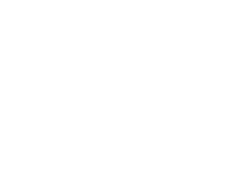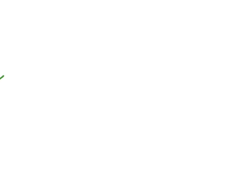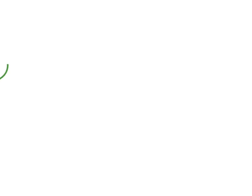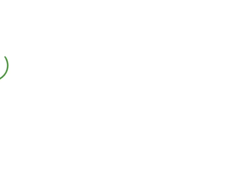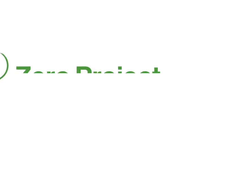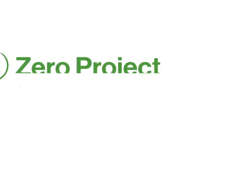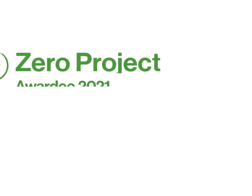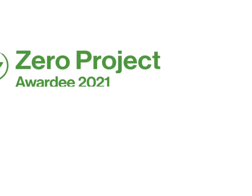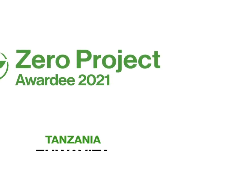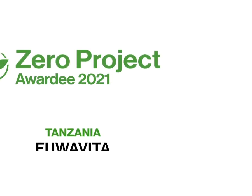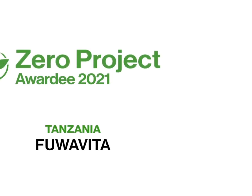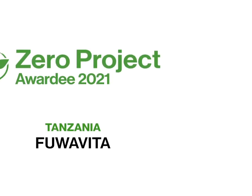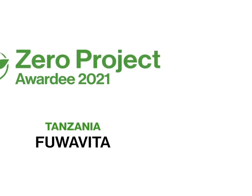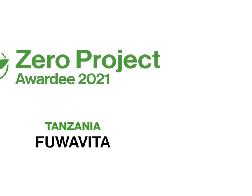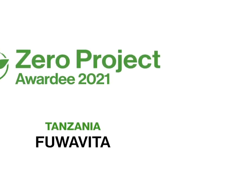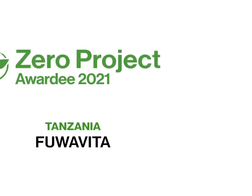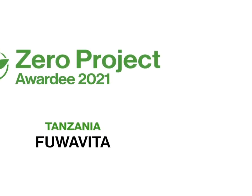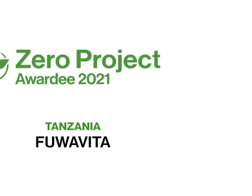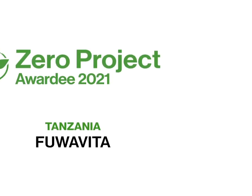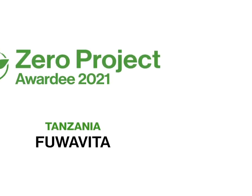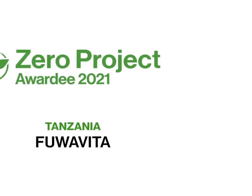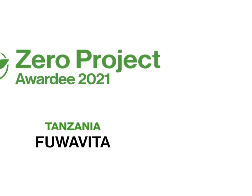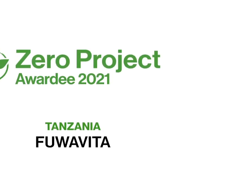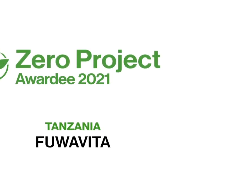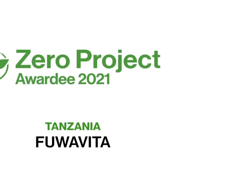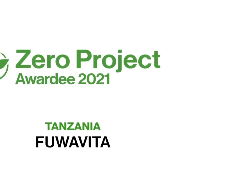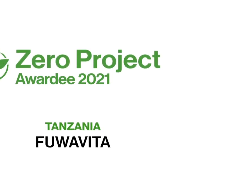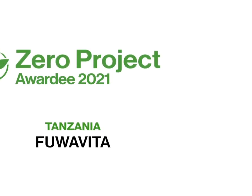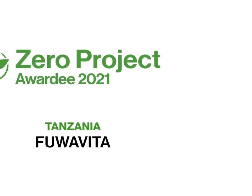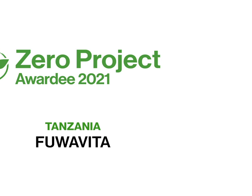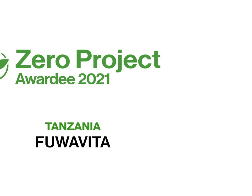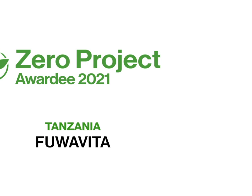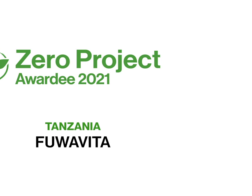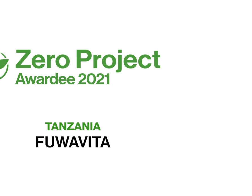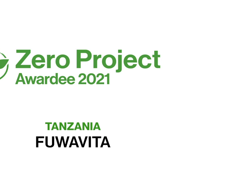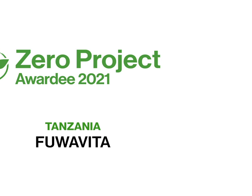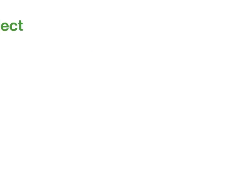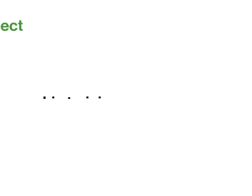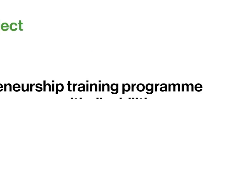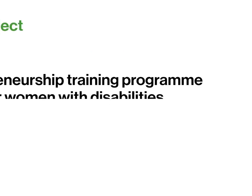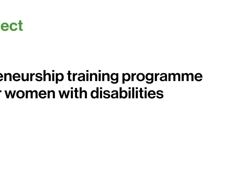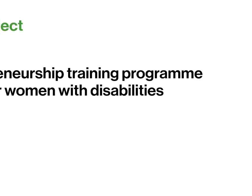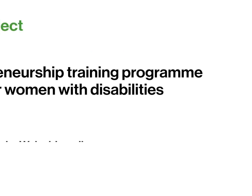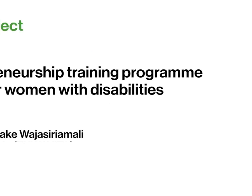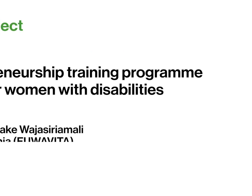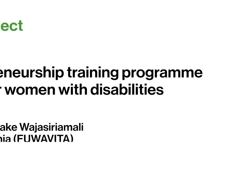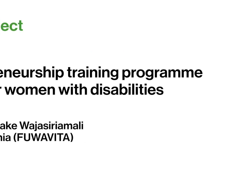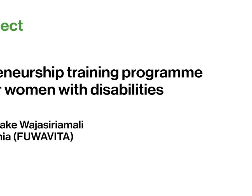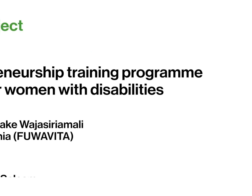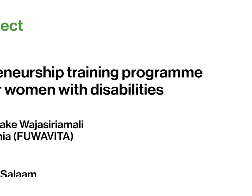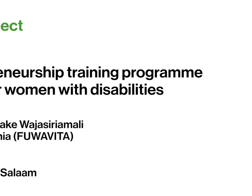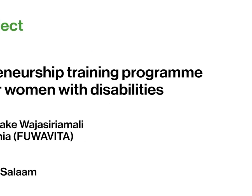Green and black letters on a white background, Zero Project DeWallee 2021, Tanzania,